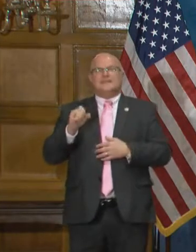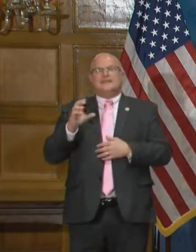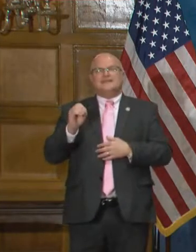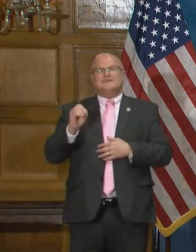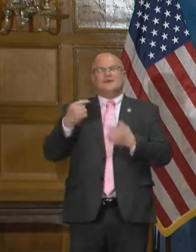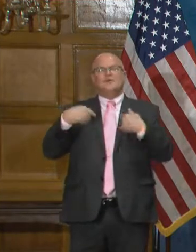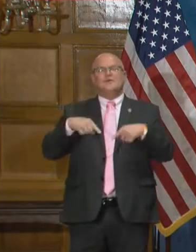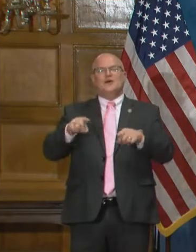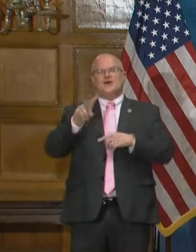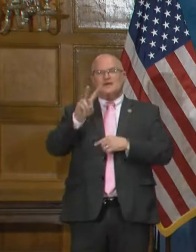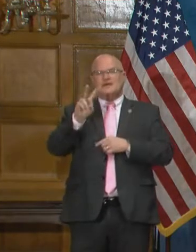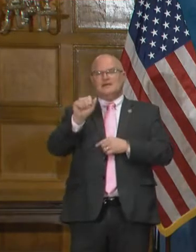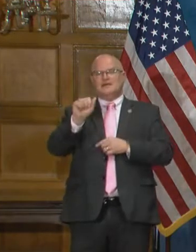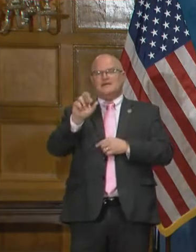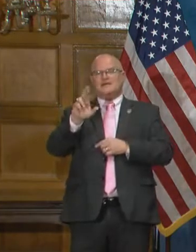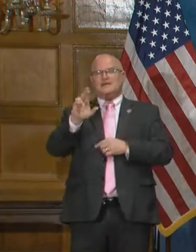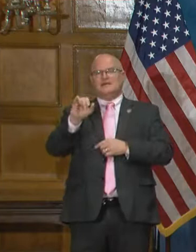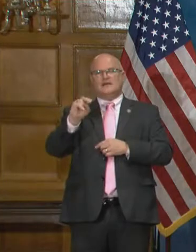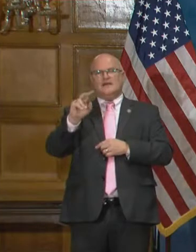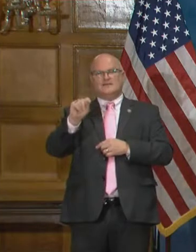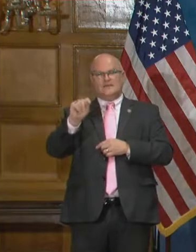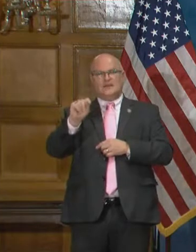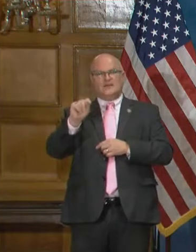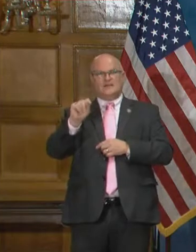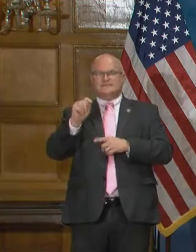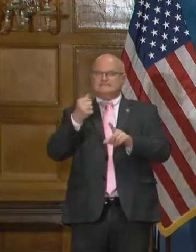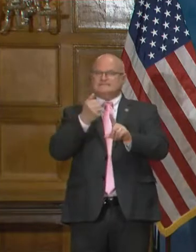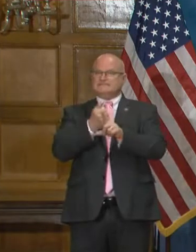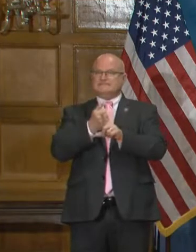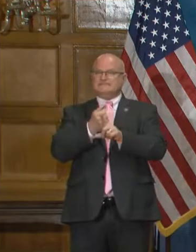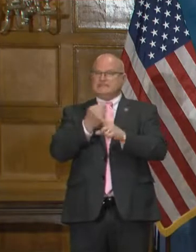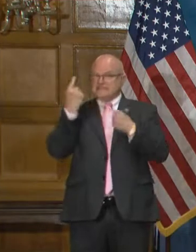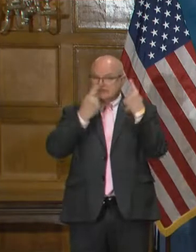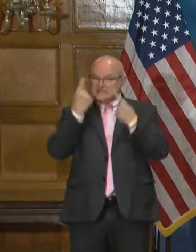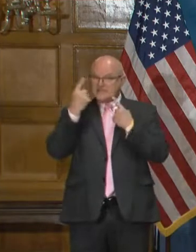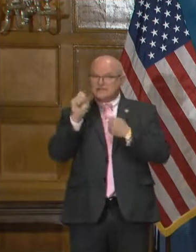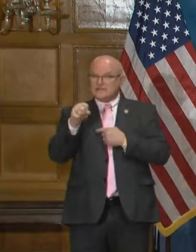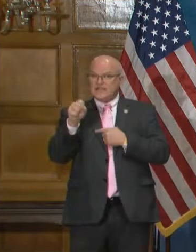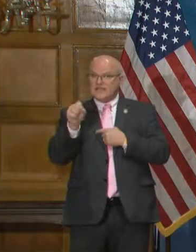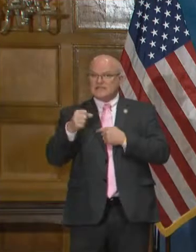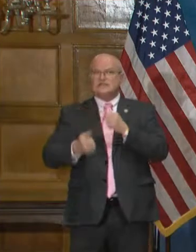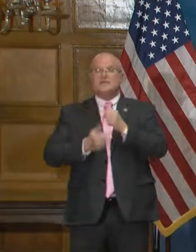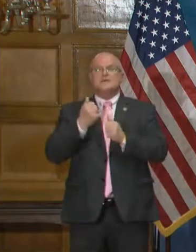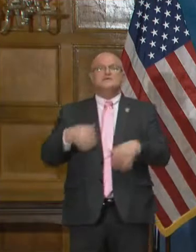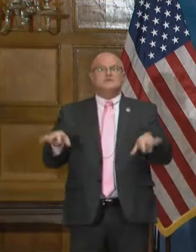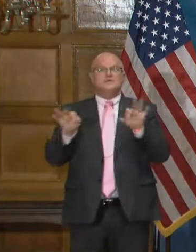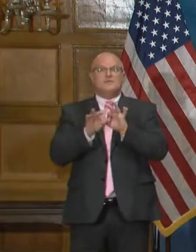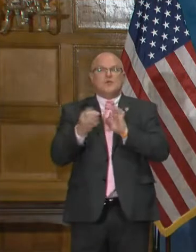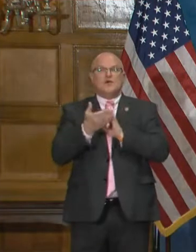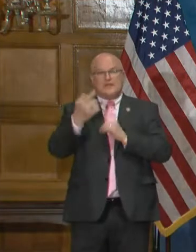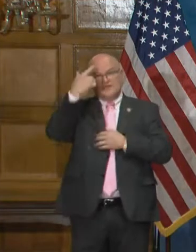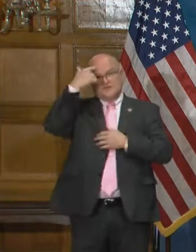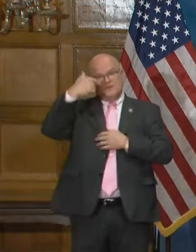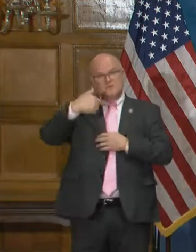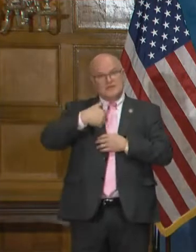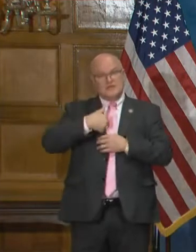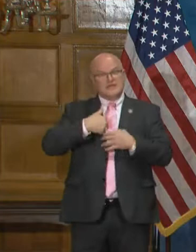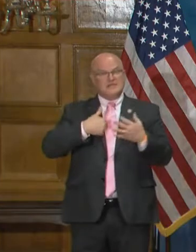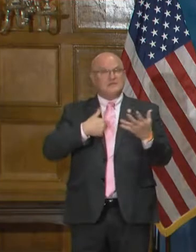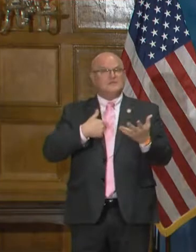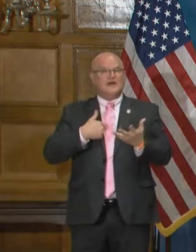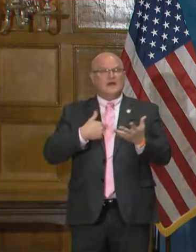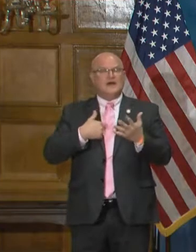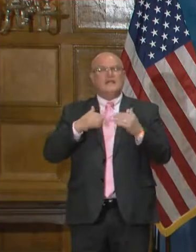so while the variants of mandate's presence is always a factor that should be considered, uh, the most important factor to me is,